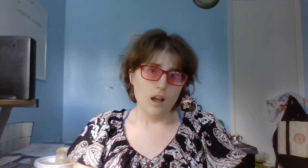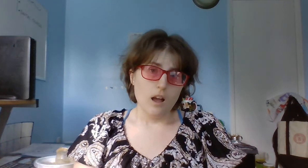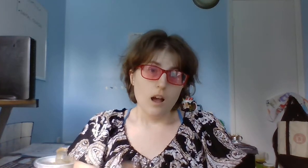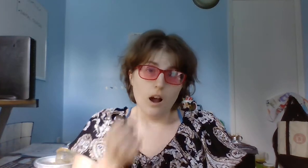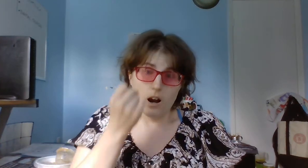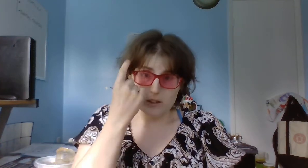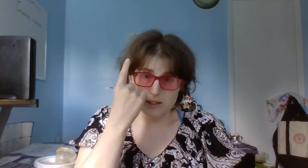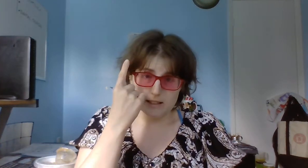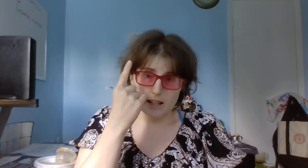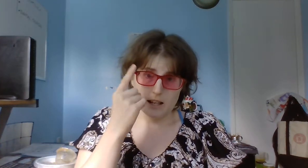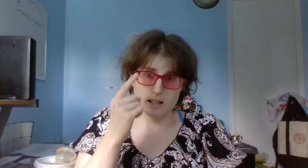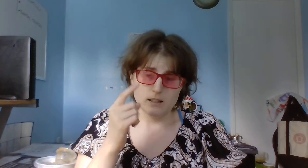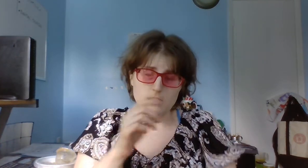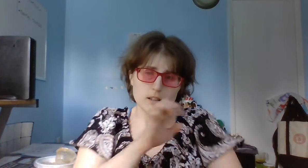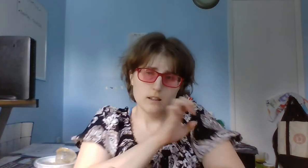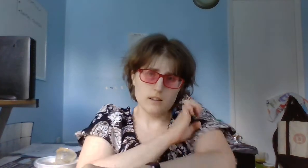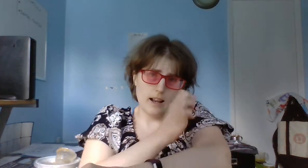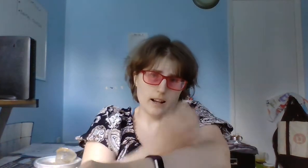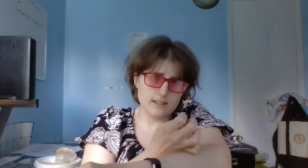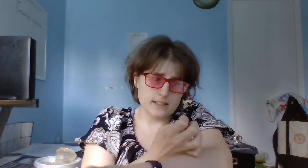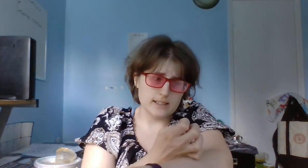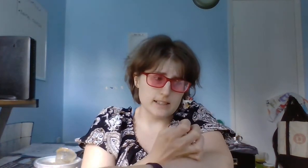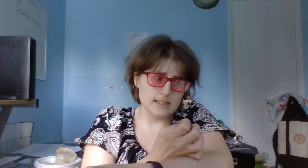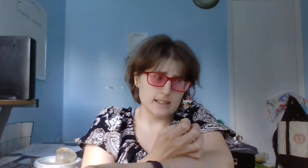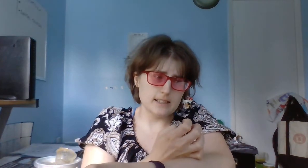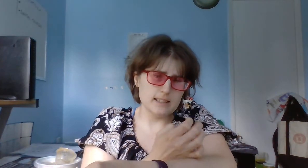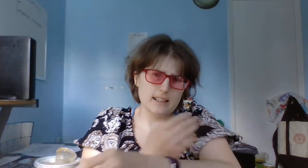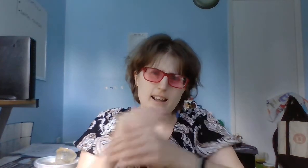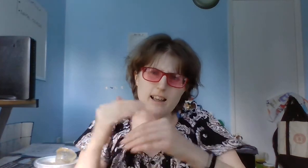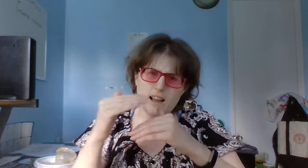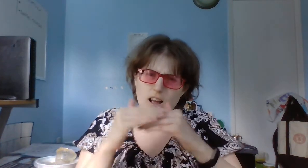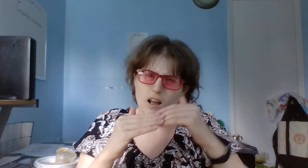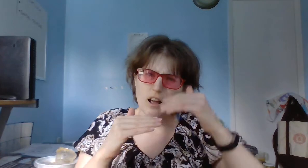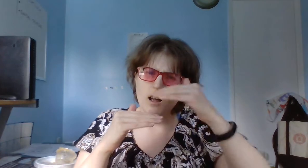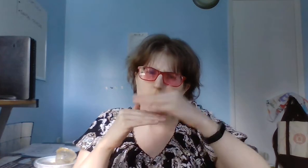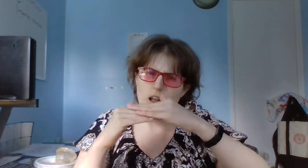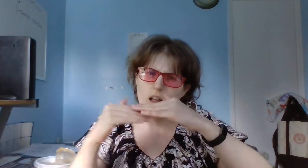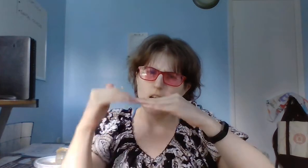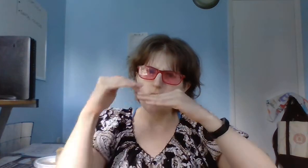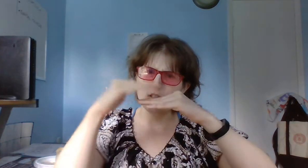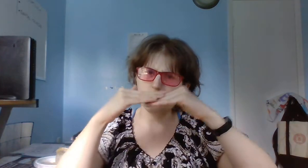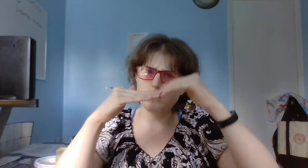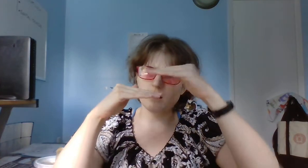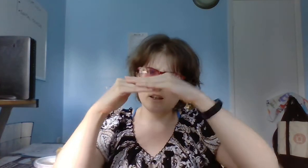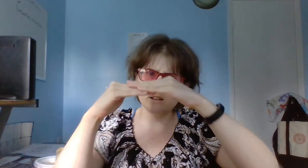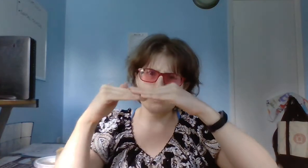Understand that energies are layered.